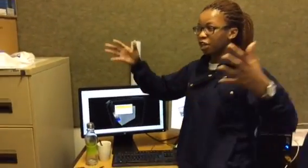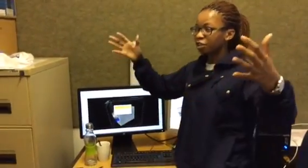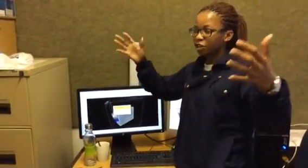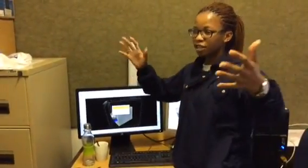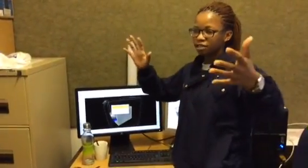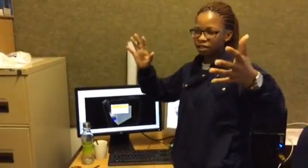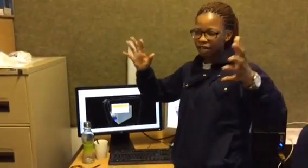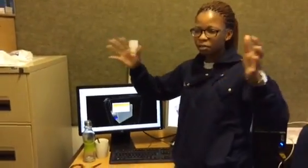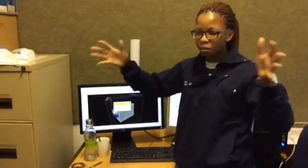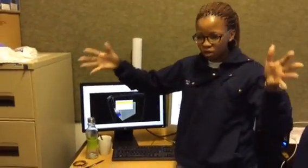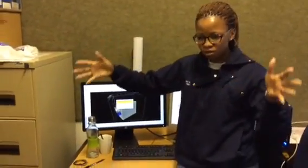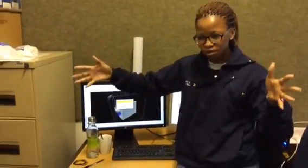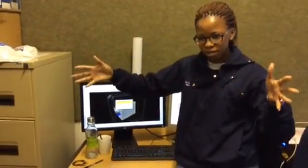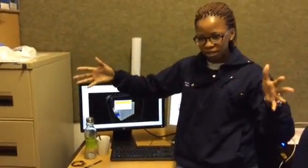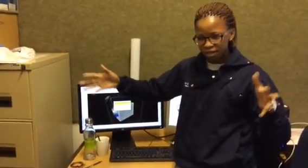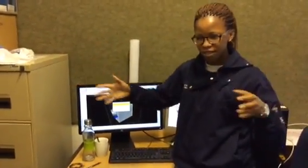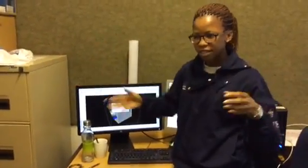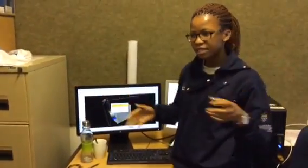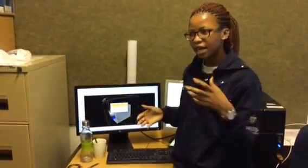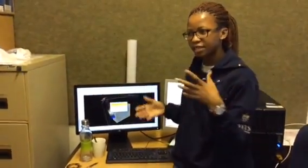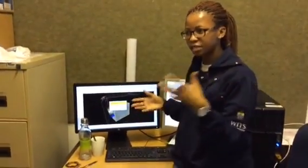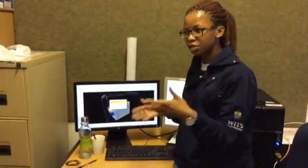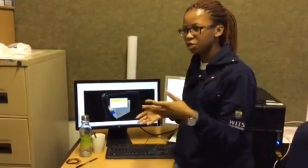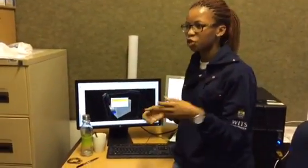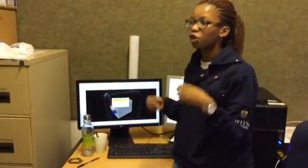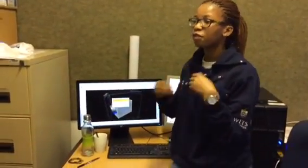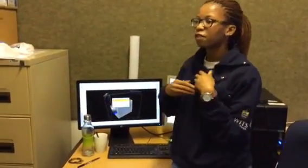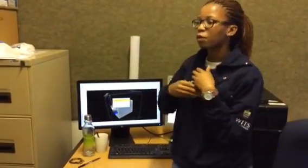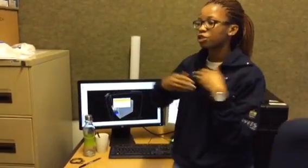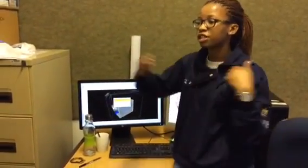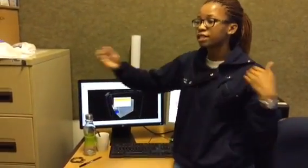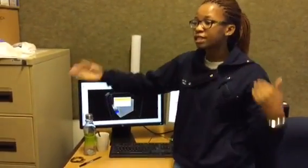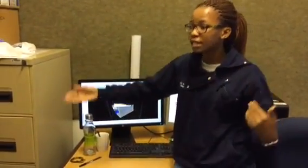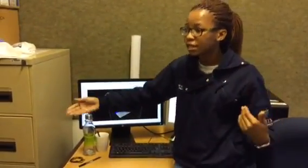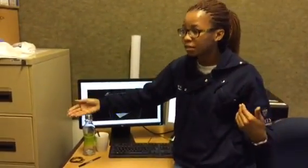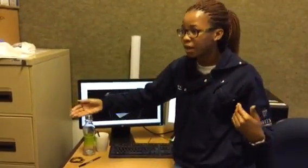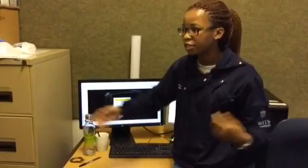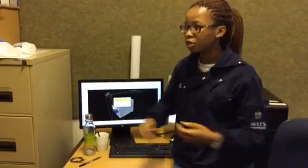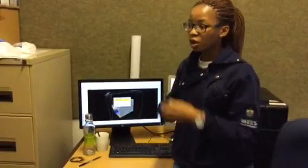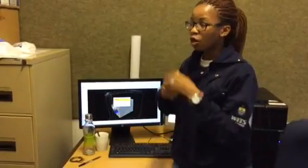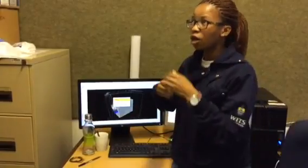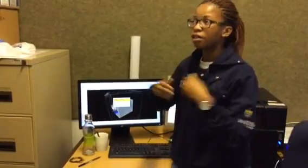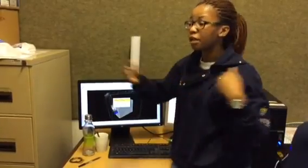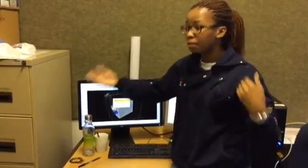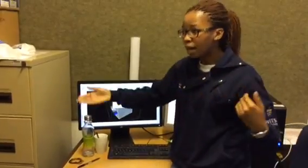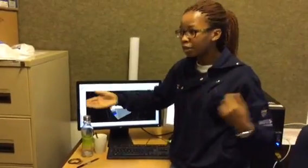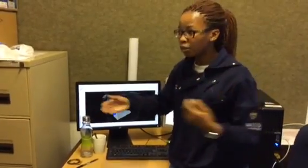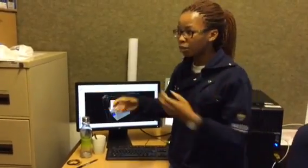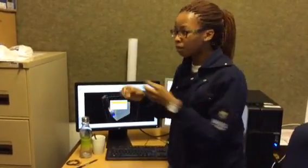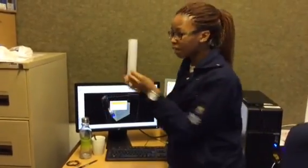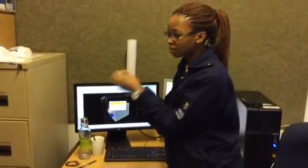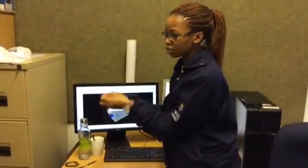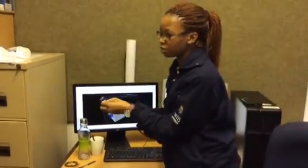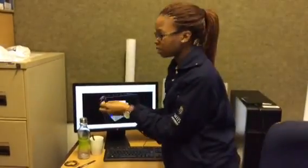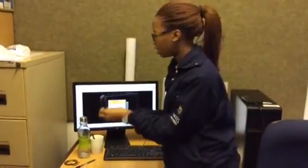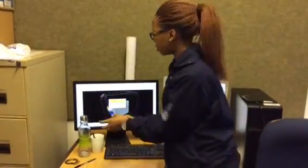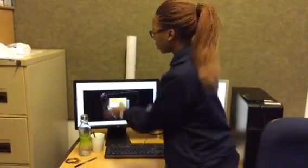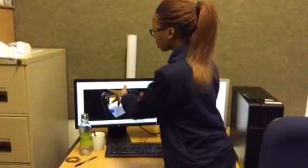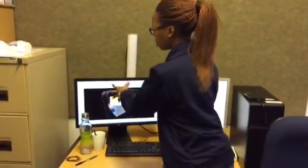trying to create like a model that these guys can use so if they want to extend their mine or mine at a certain area they can